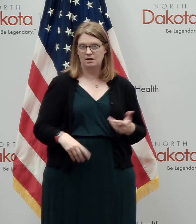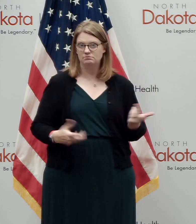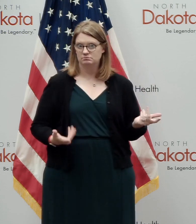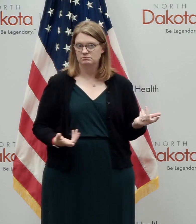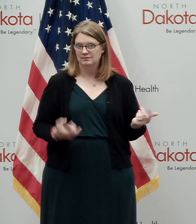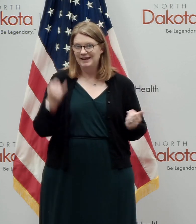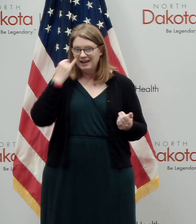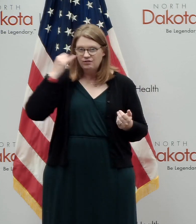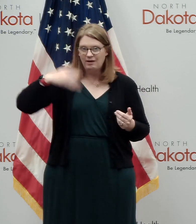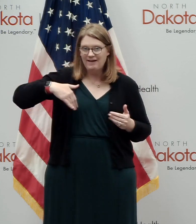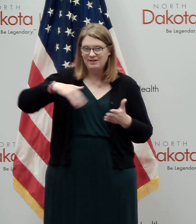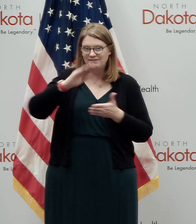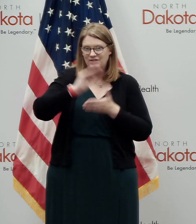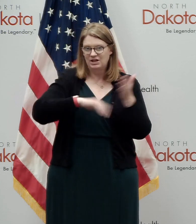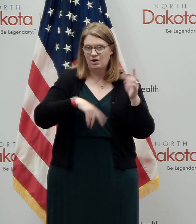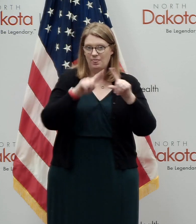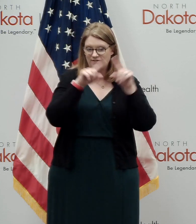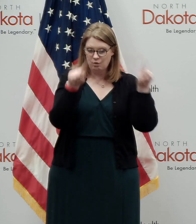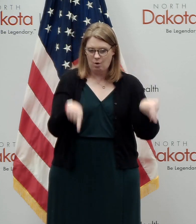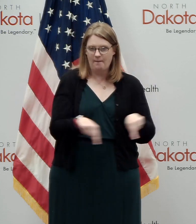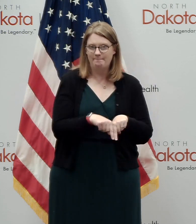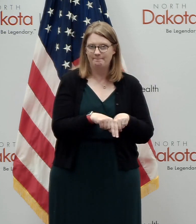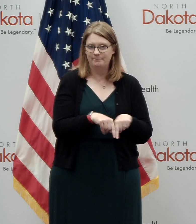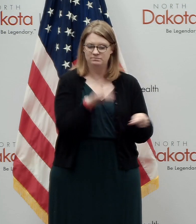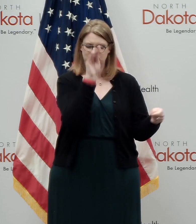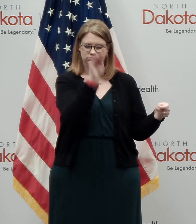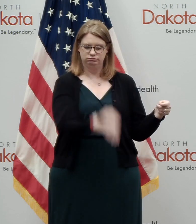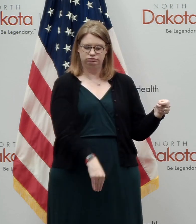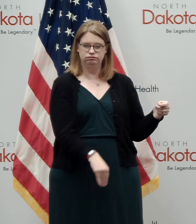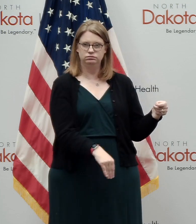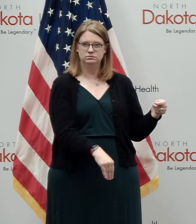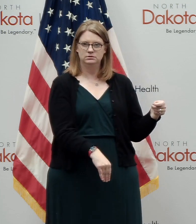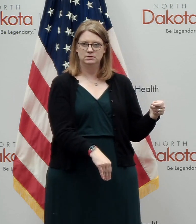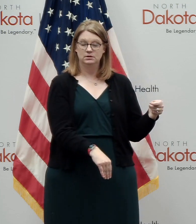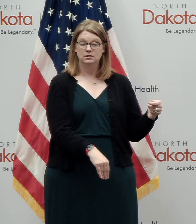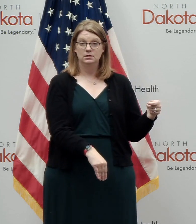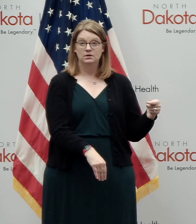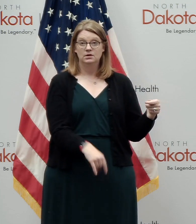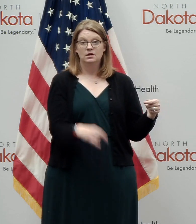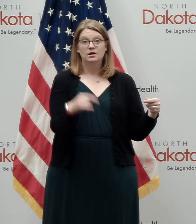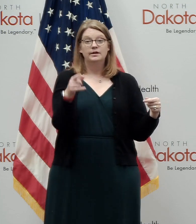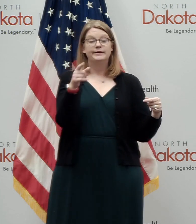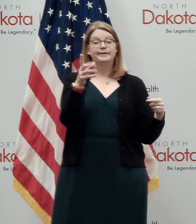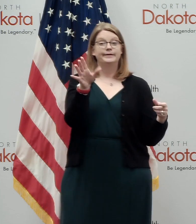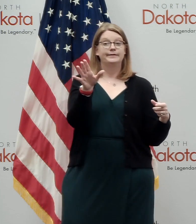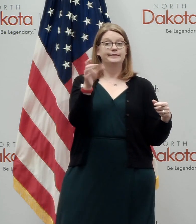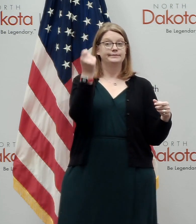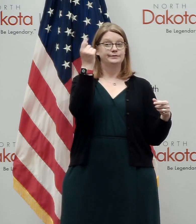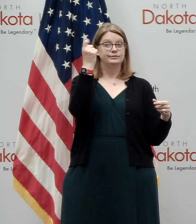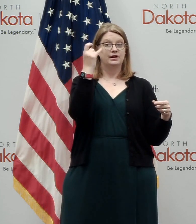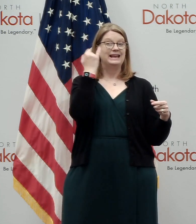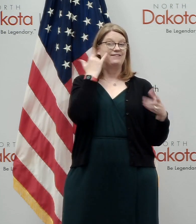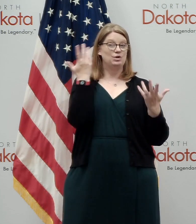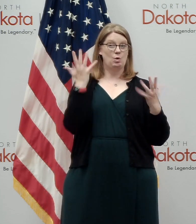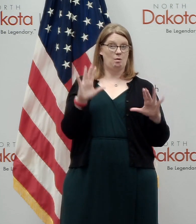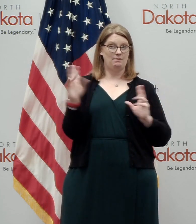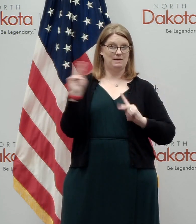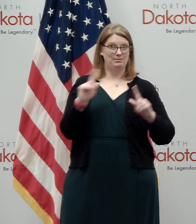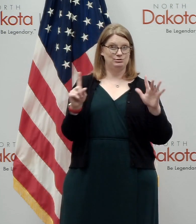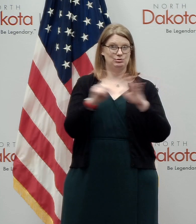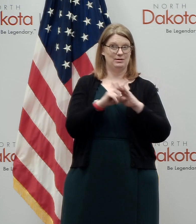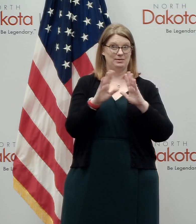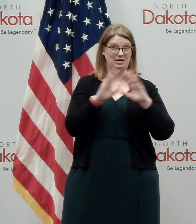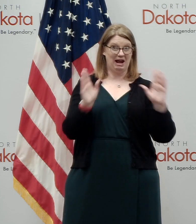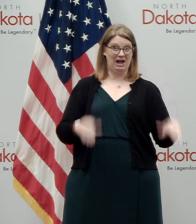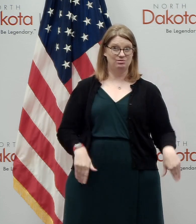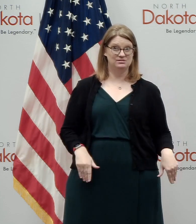uh, the form. And, and so if you want to reduce the chances of someone, uh, visiting your door, uh, you know, during